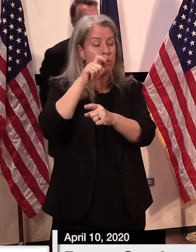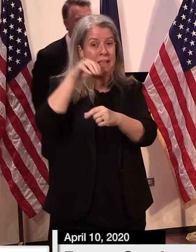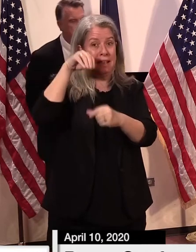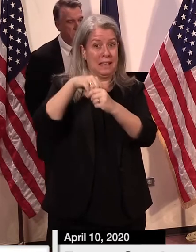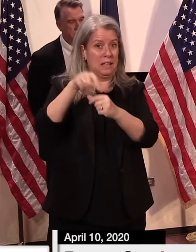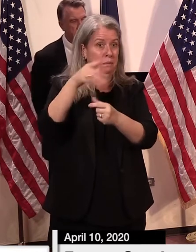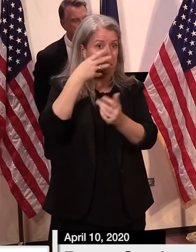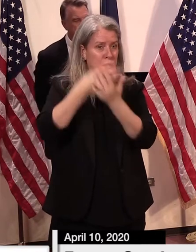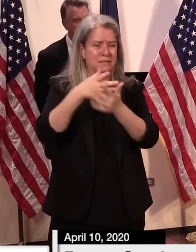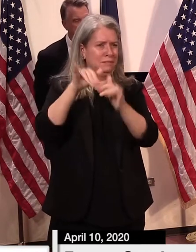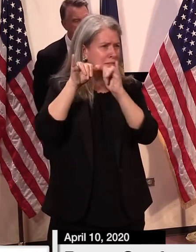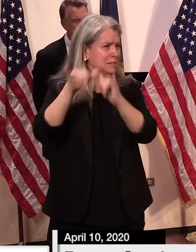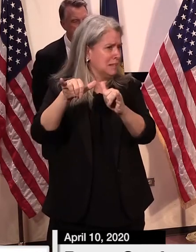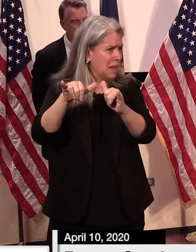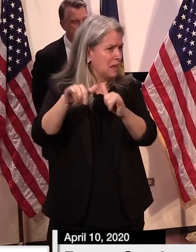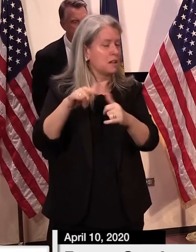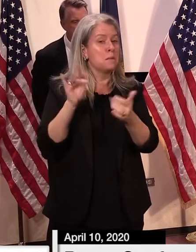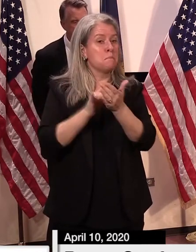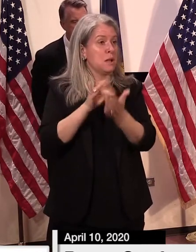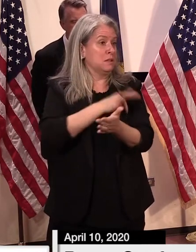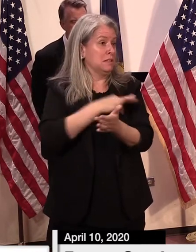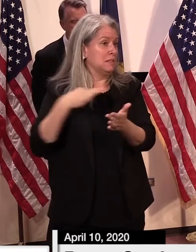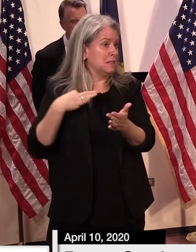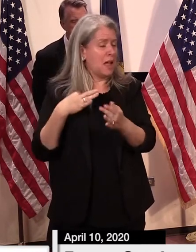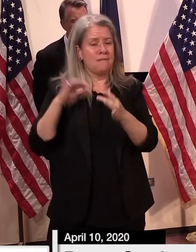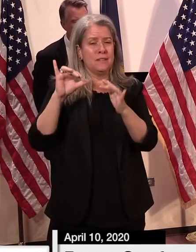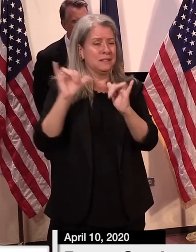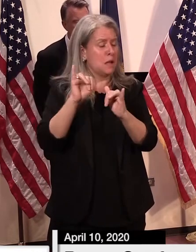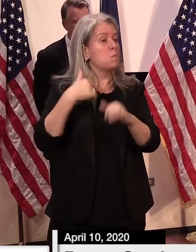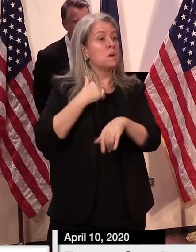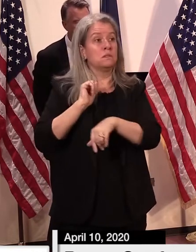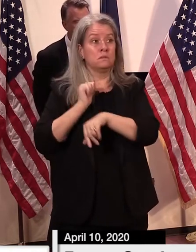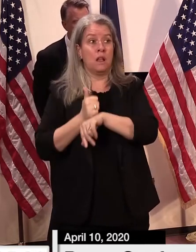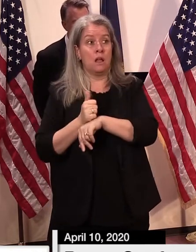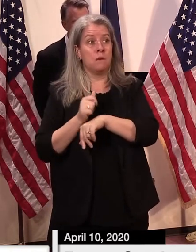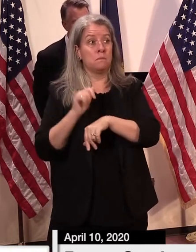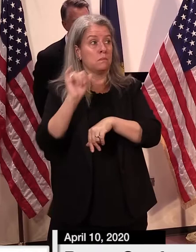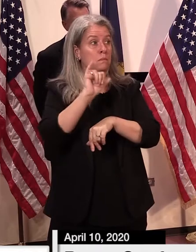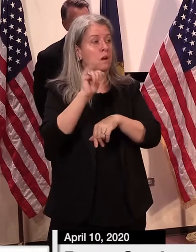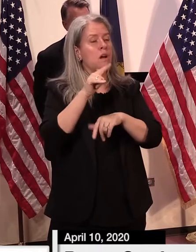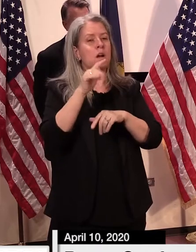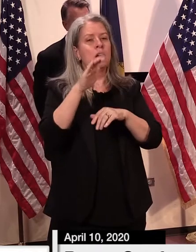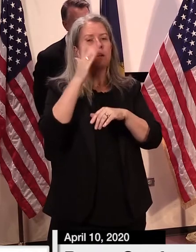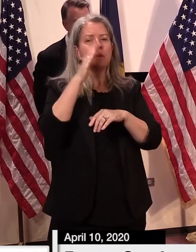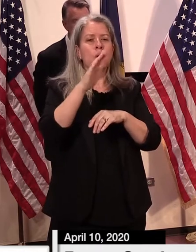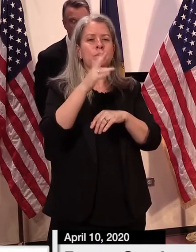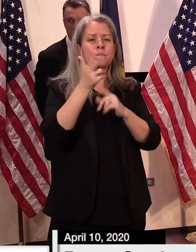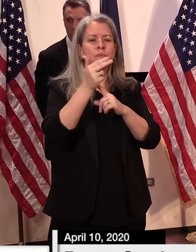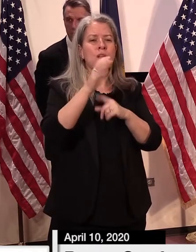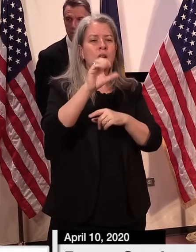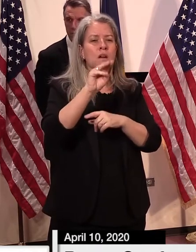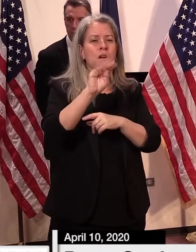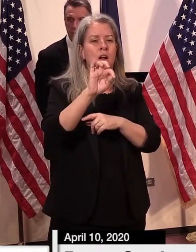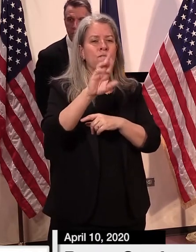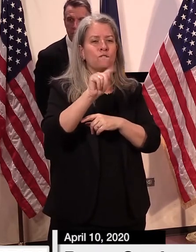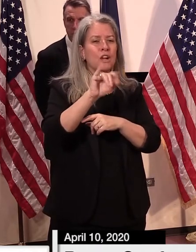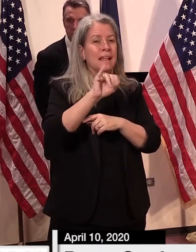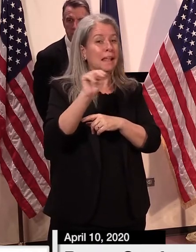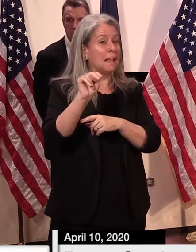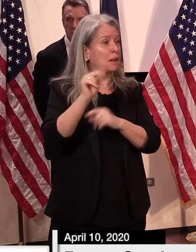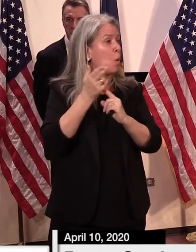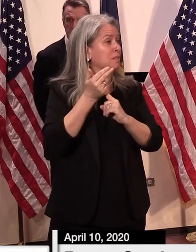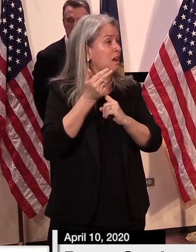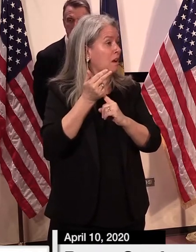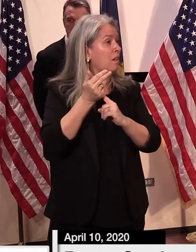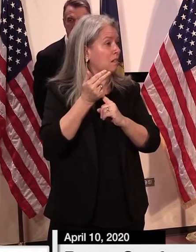there. Obviously, we have medical staff. We have also set up comfort in facilities for